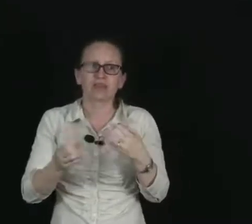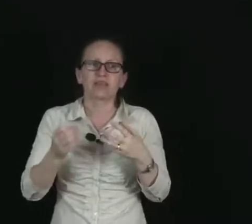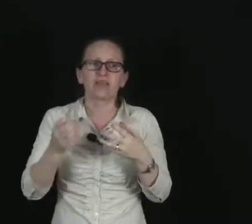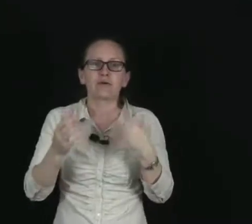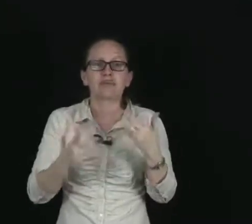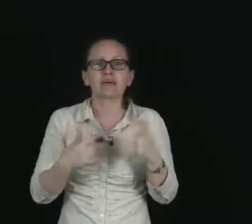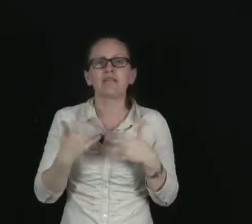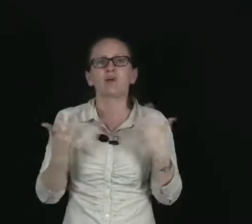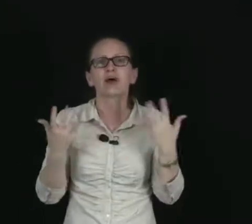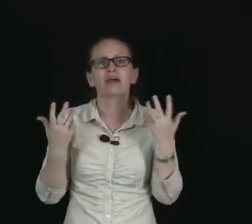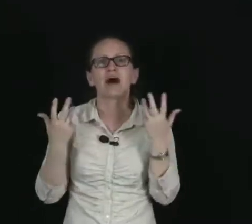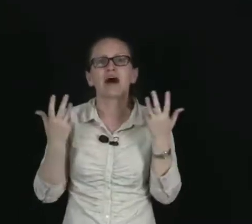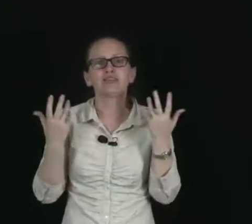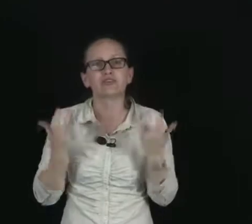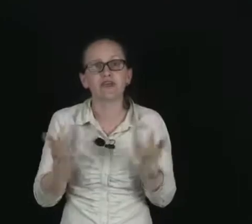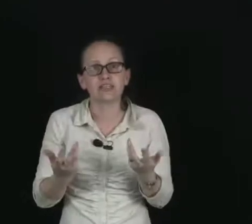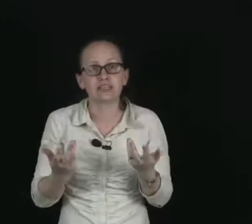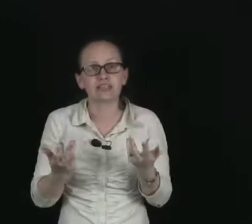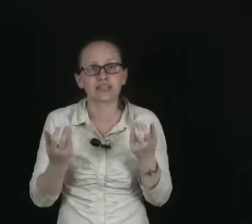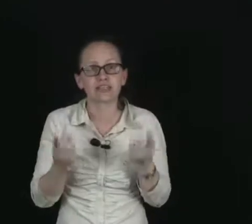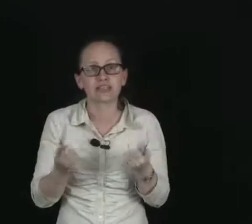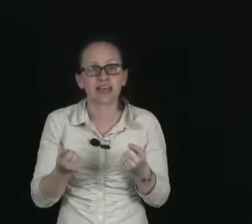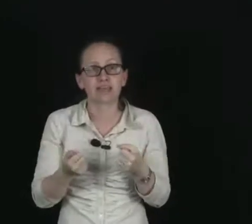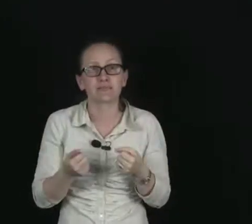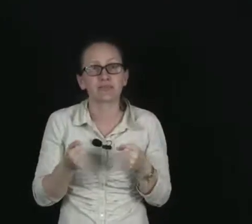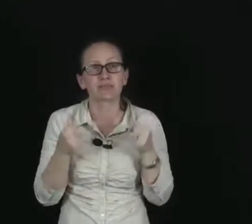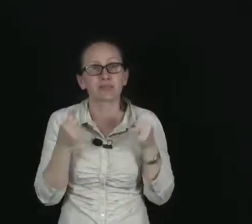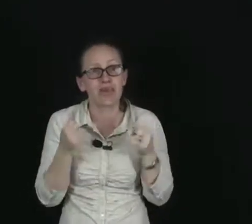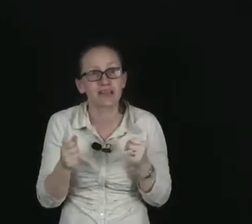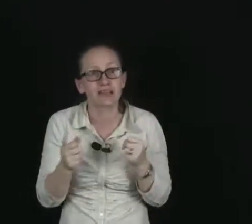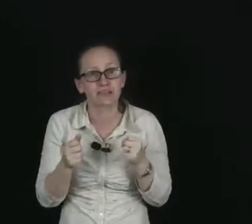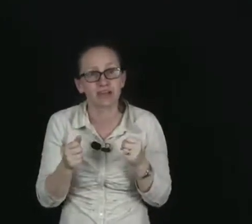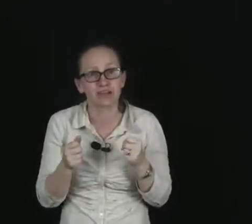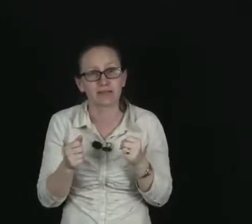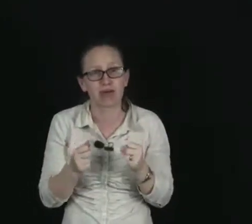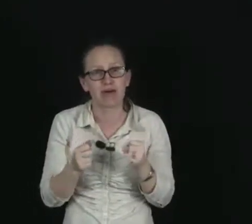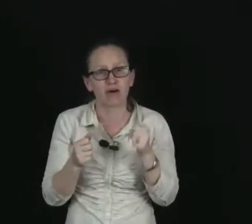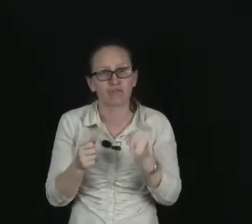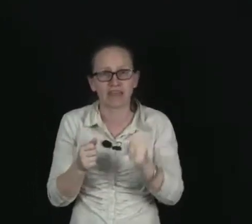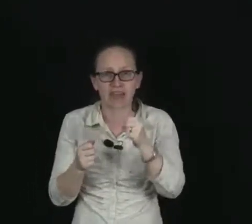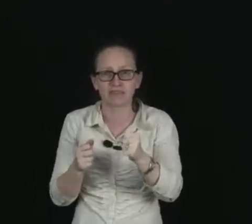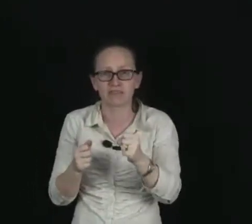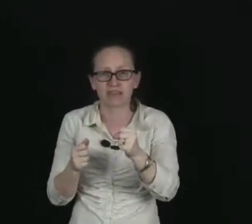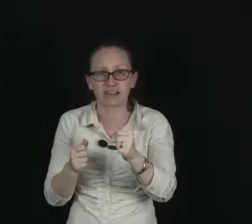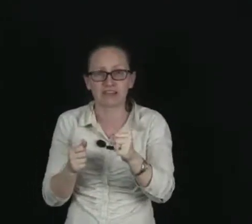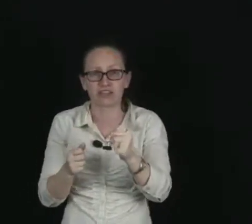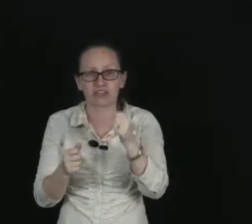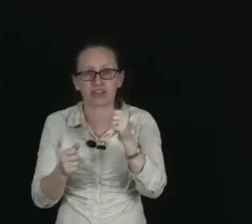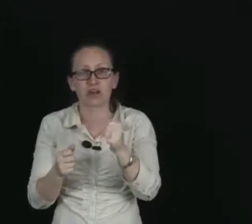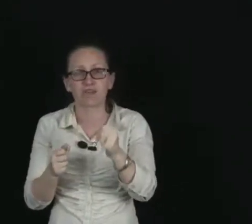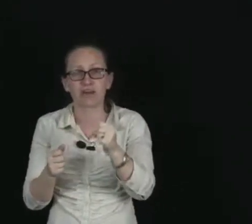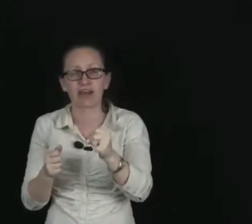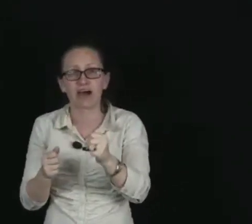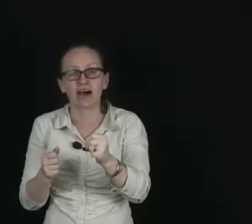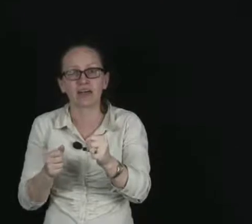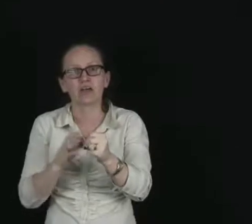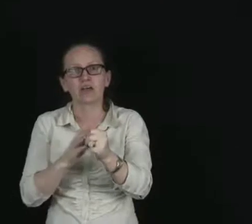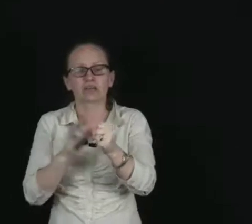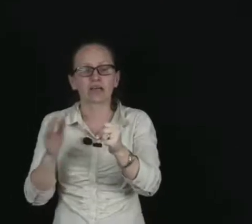Now, we can have quite a high dosage in this case because the penetrating power of the alpha radiation is not very high. So it